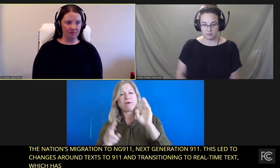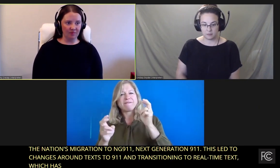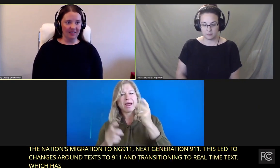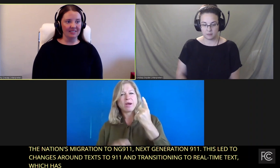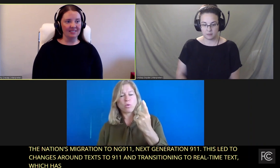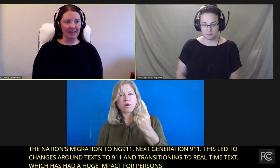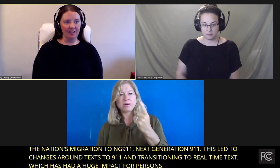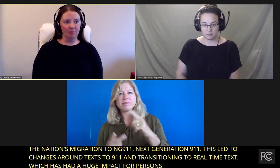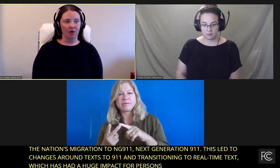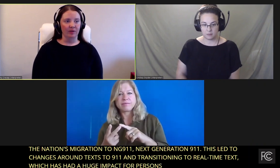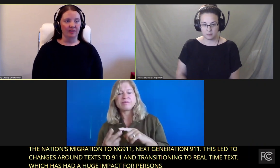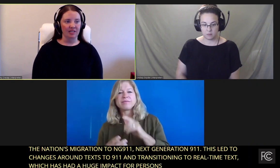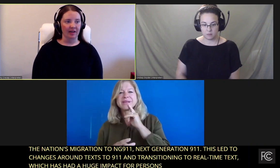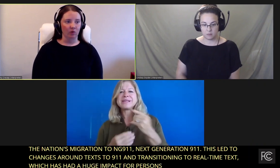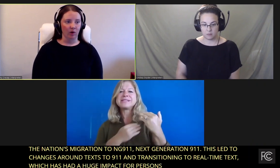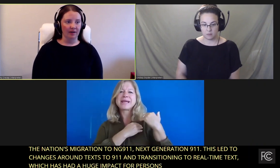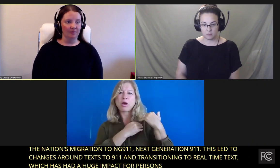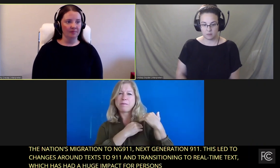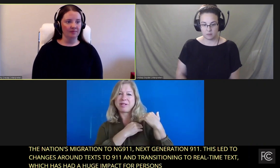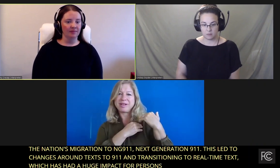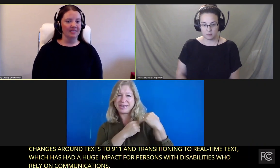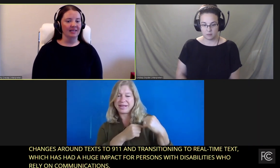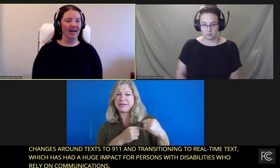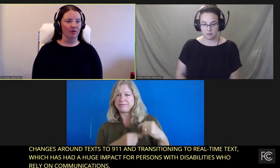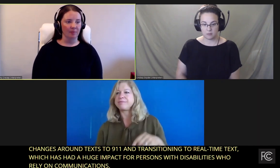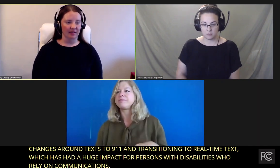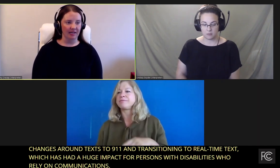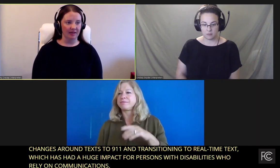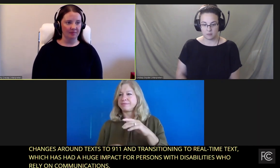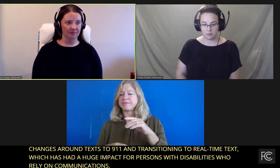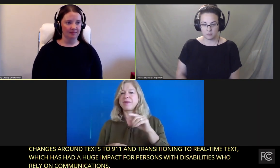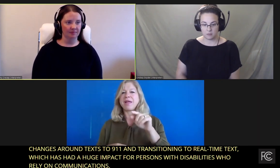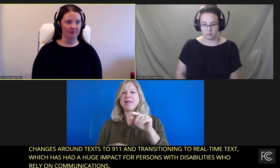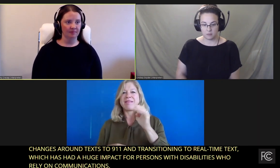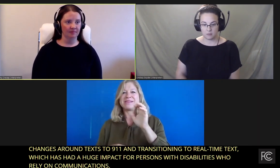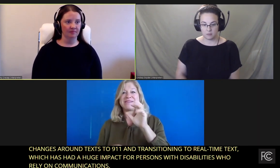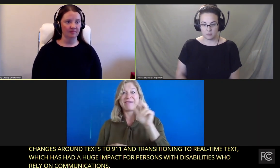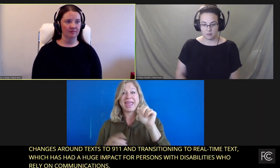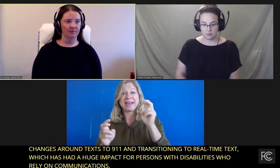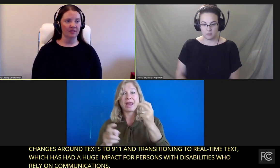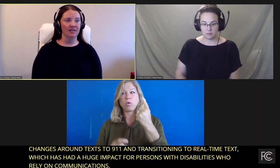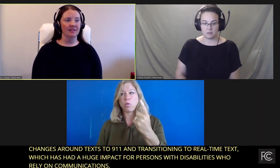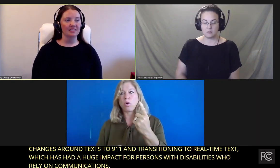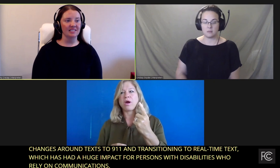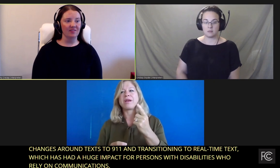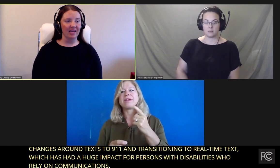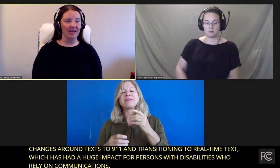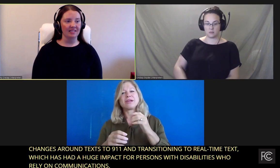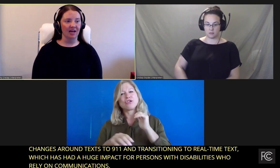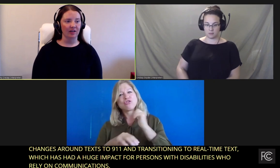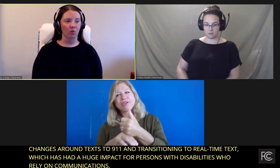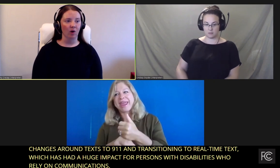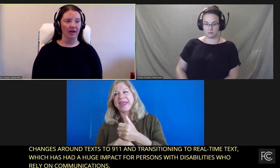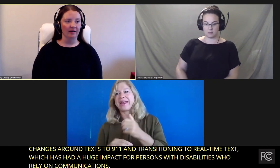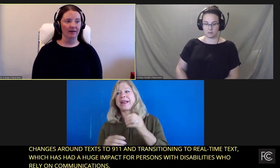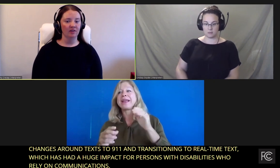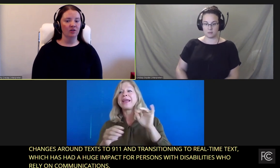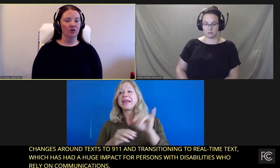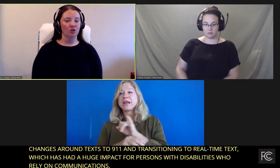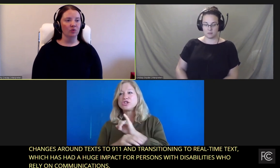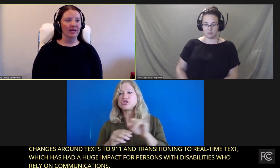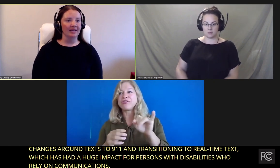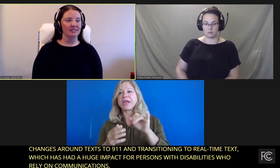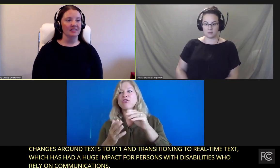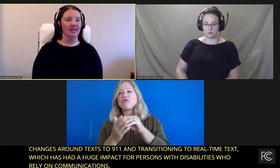The second component of Title I is accountability. The CVAA Title I